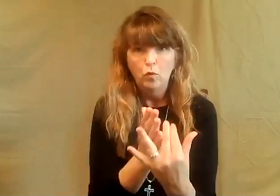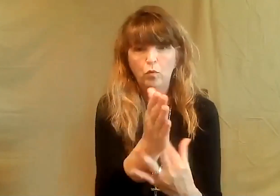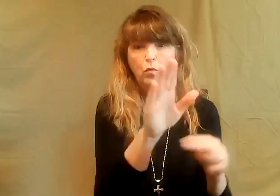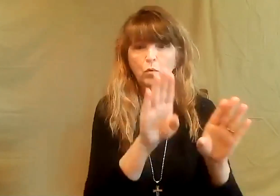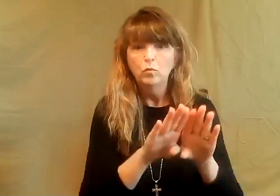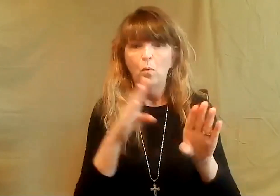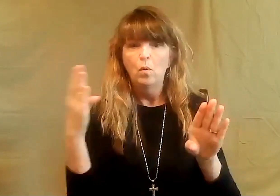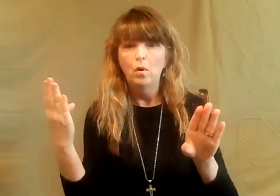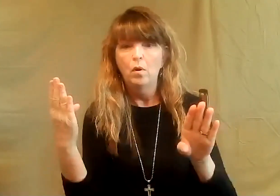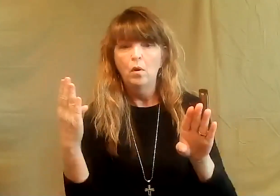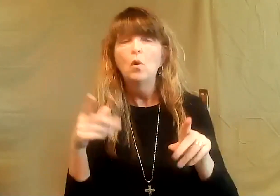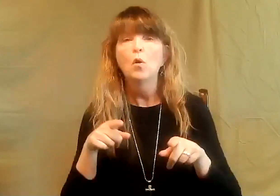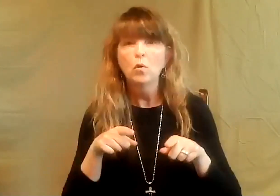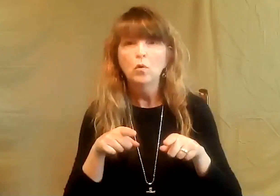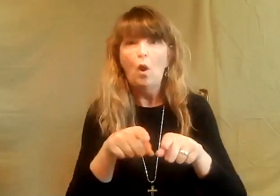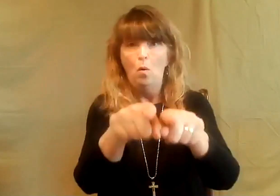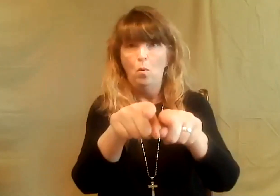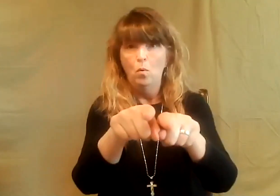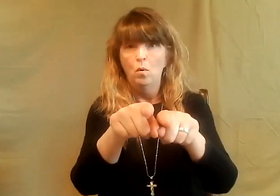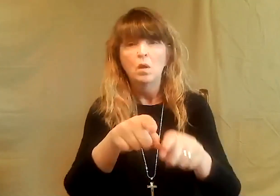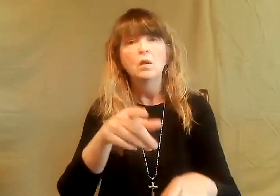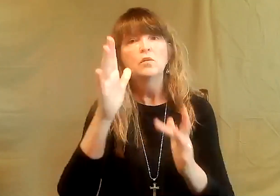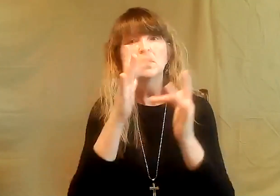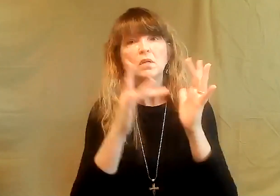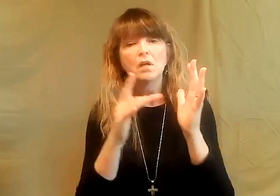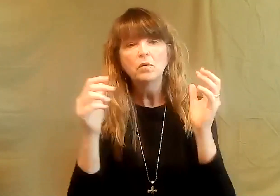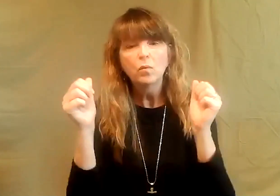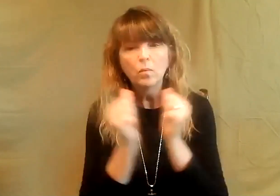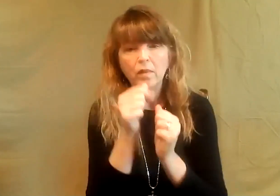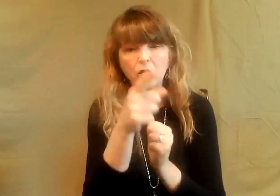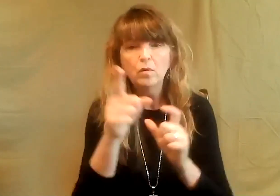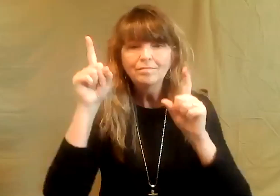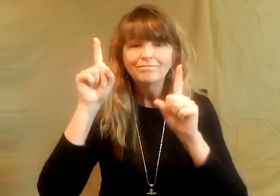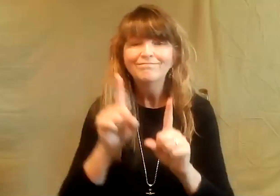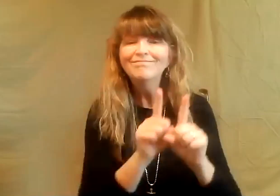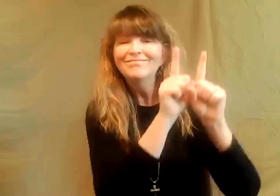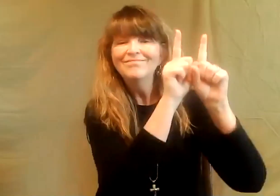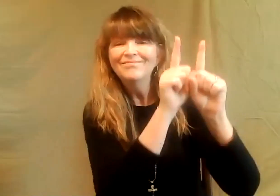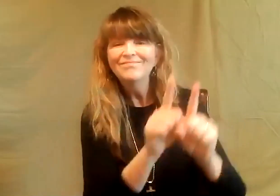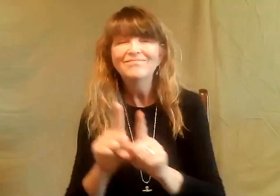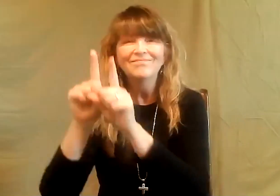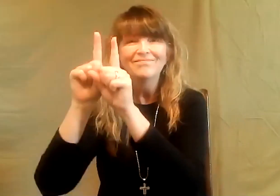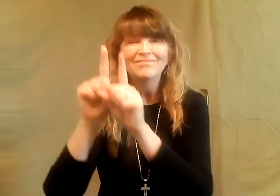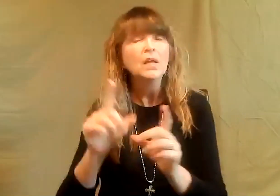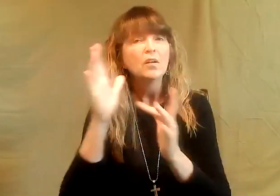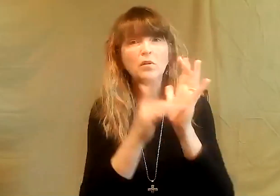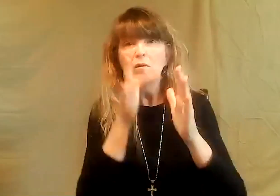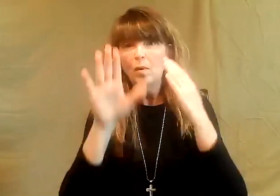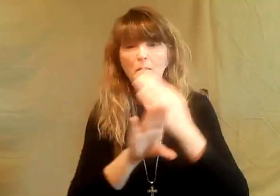Every time you move through a new door, know that Jesus is walking right by